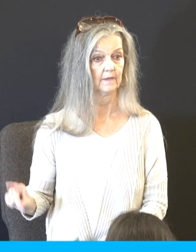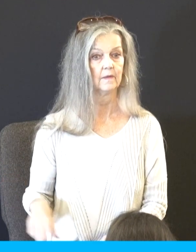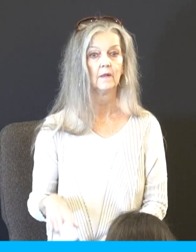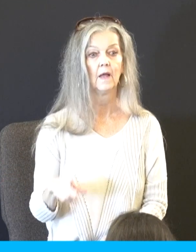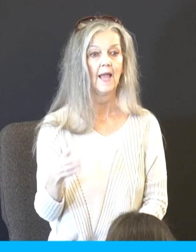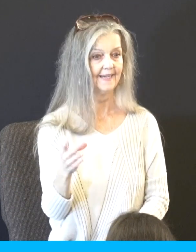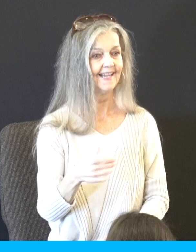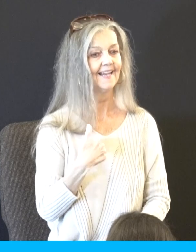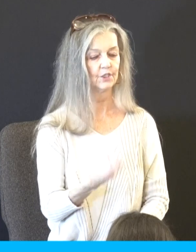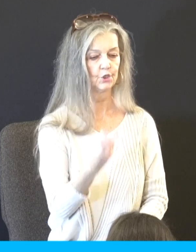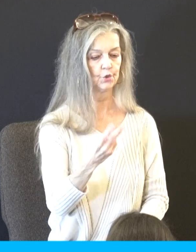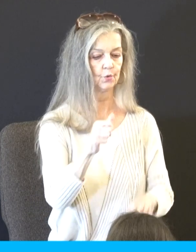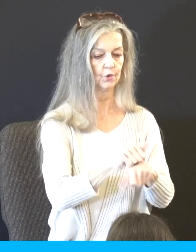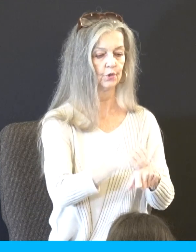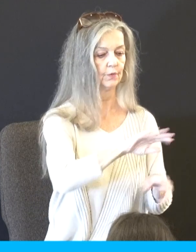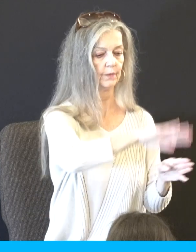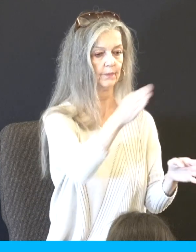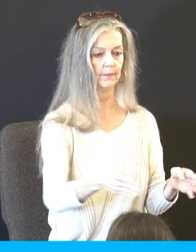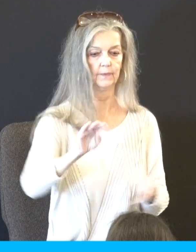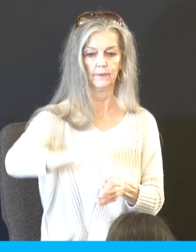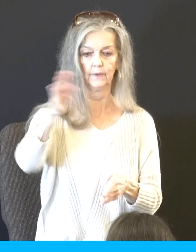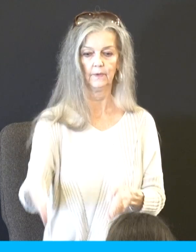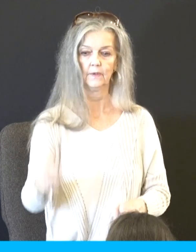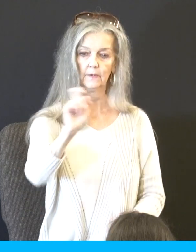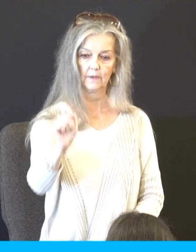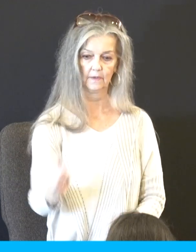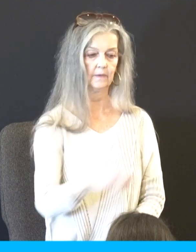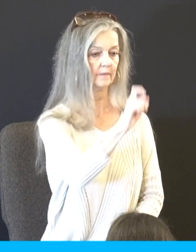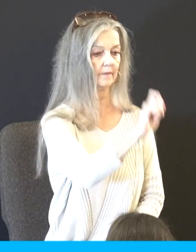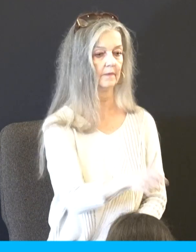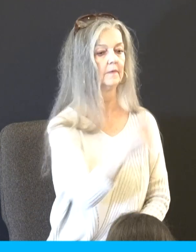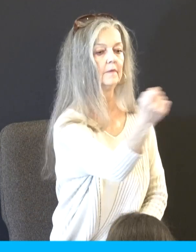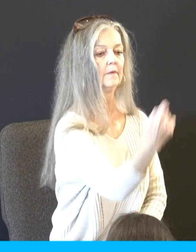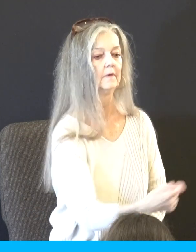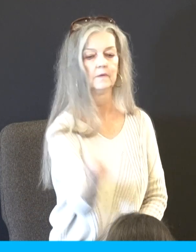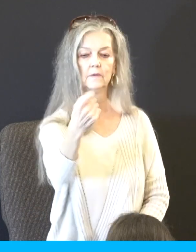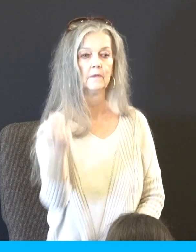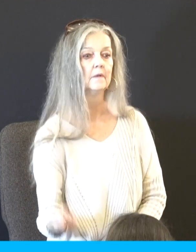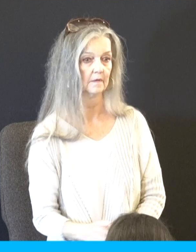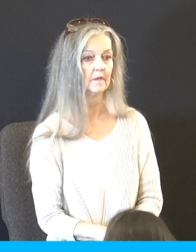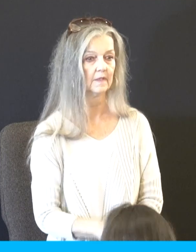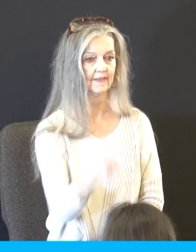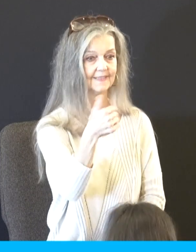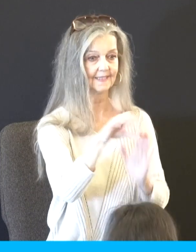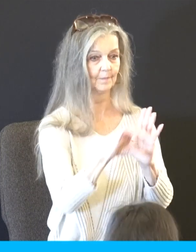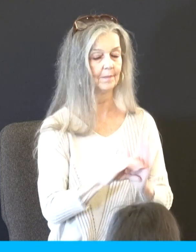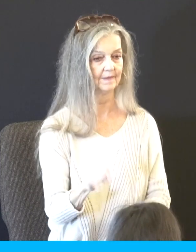were in his hand. The tables were written on both on their sides. On the one side and on the other were they written. So written on front and back. So now,